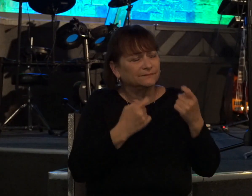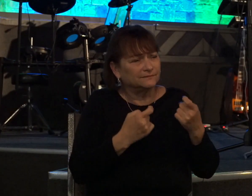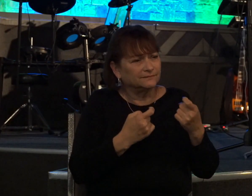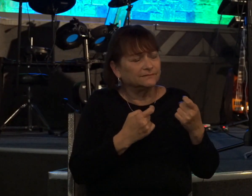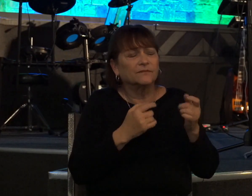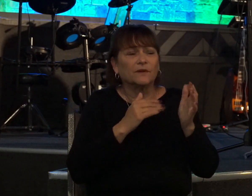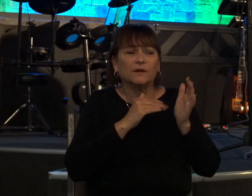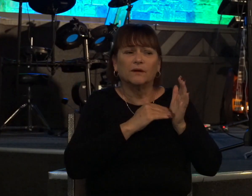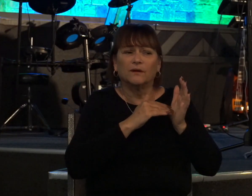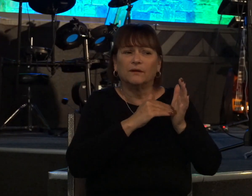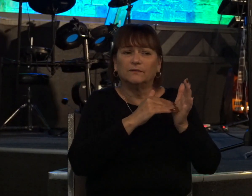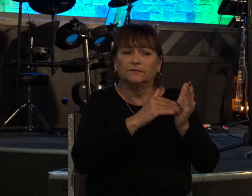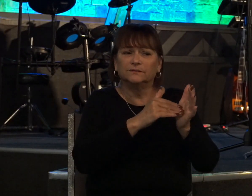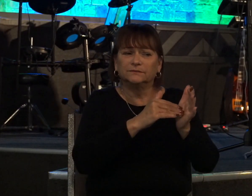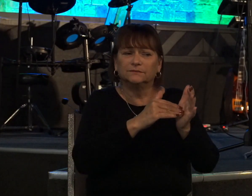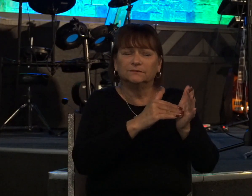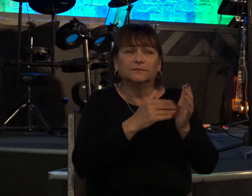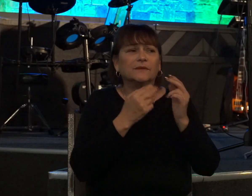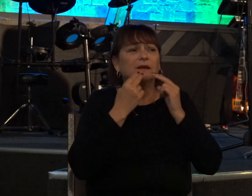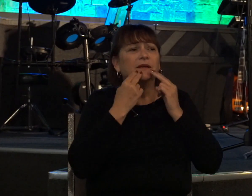innocent people will pay for it